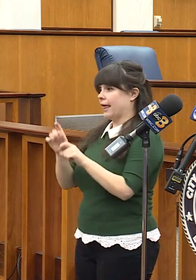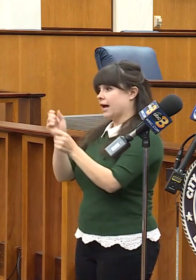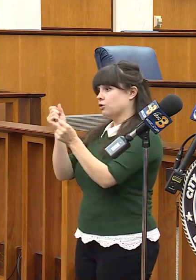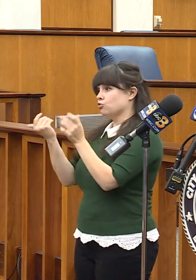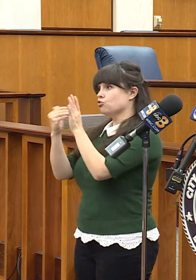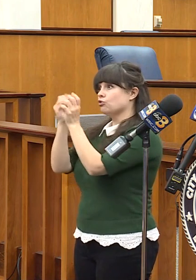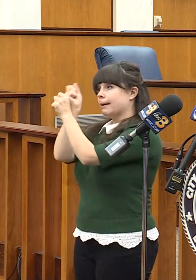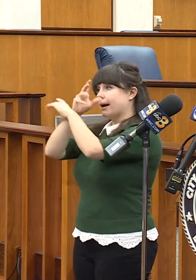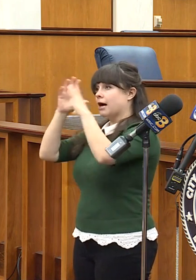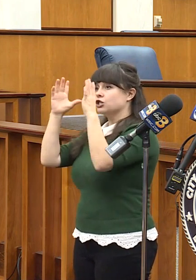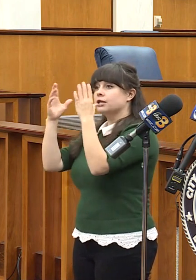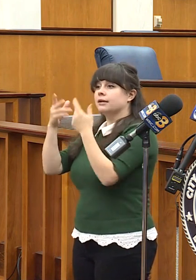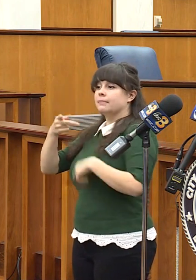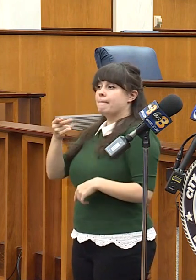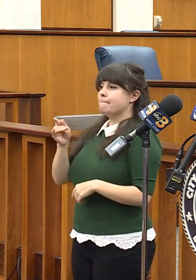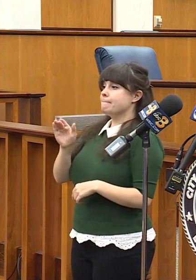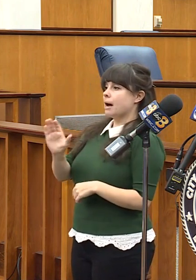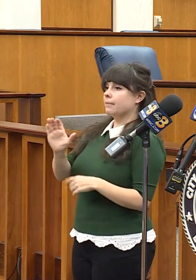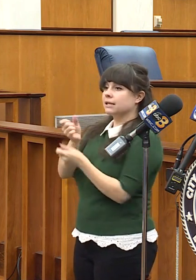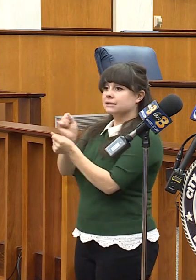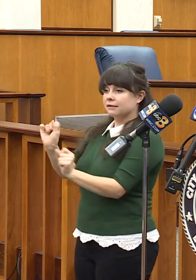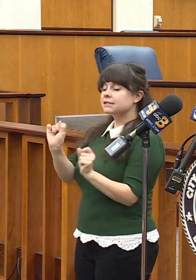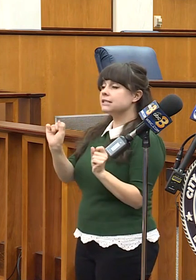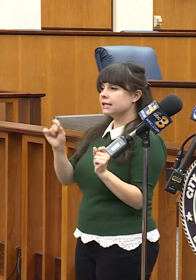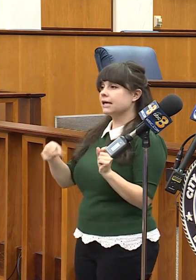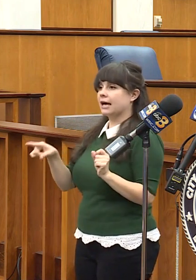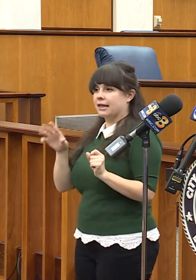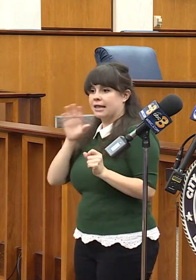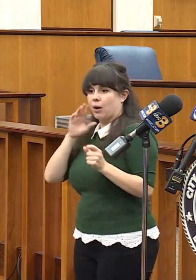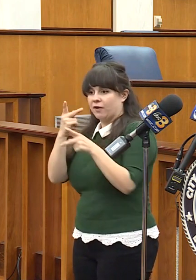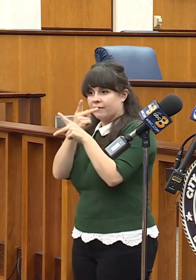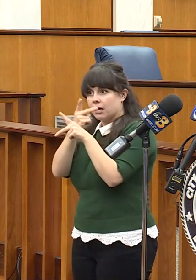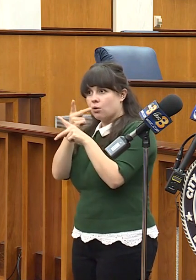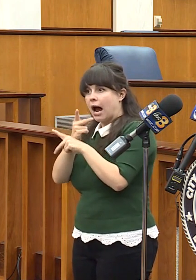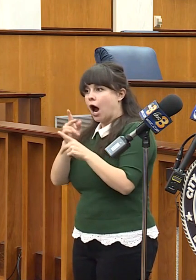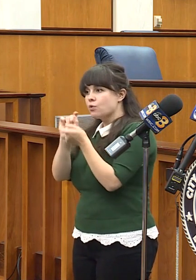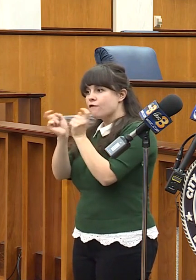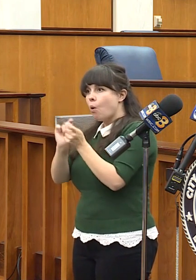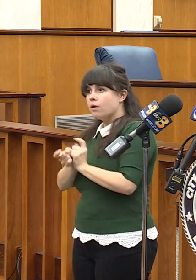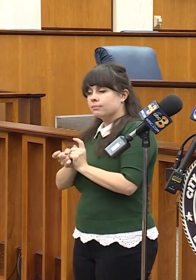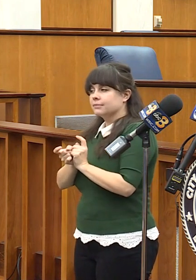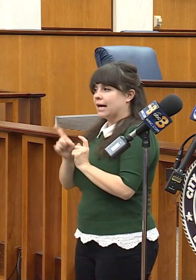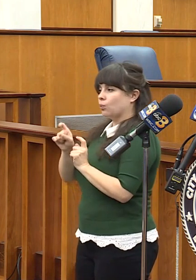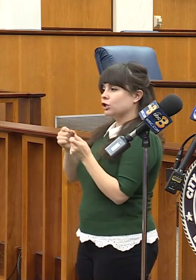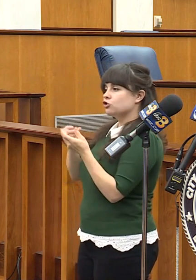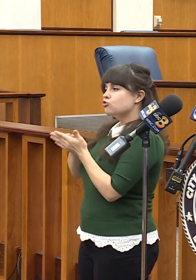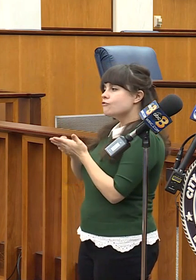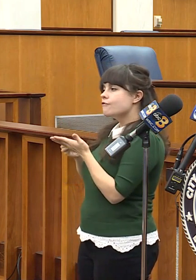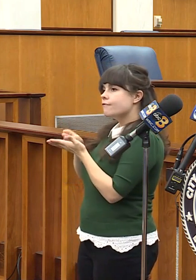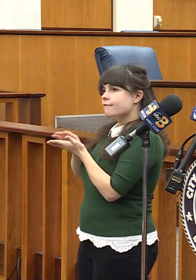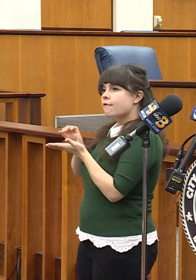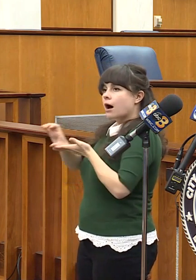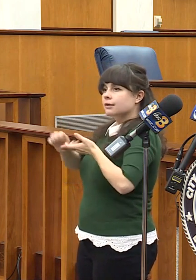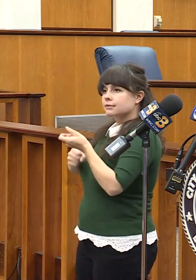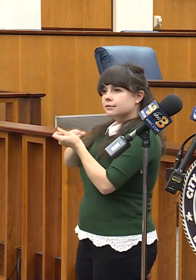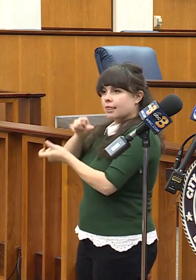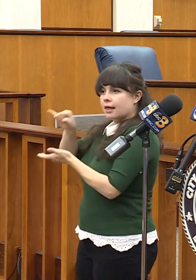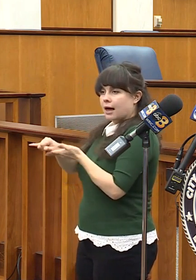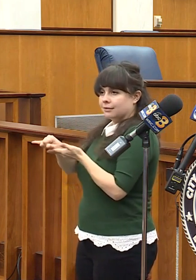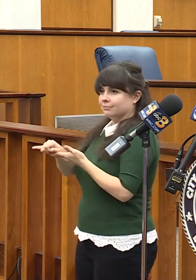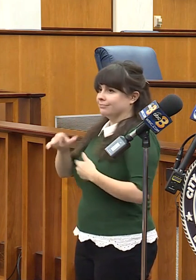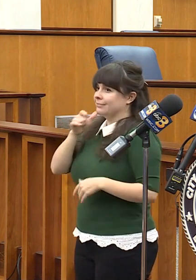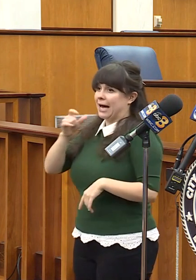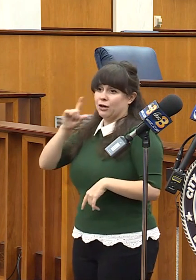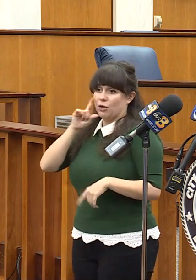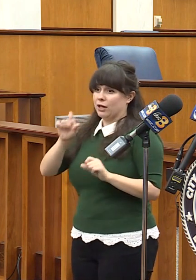That's what we're going to do. We're going to fund the reforms. And I just don't believe slashing budgets also slashes systemic